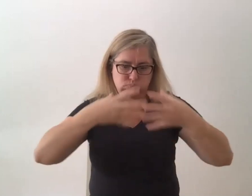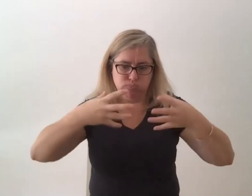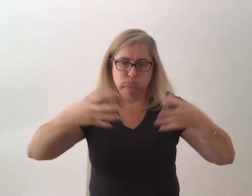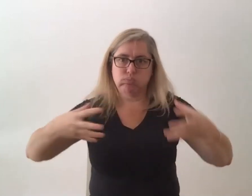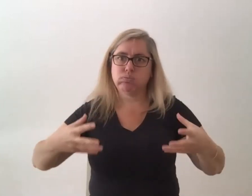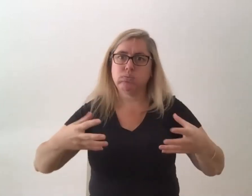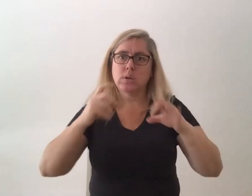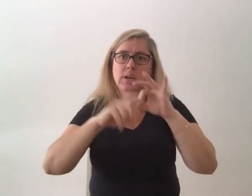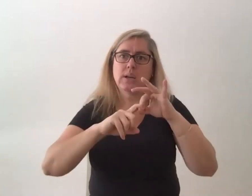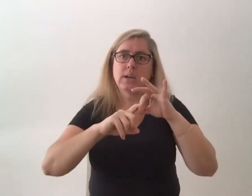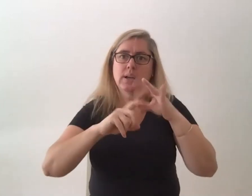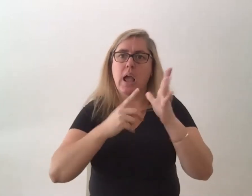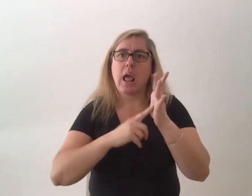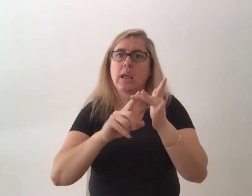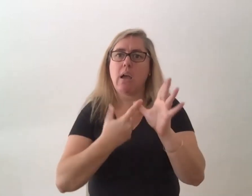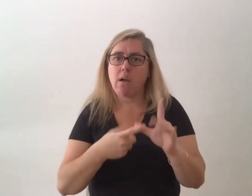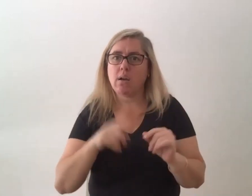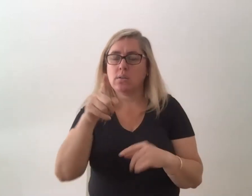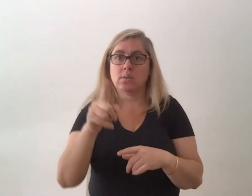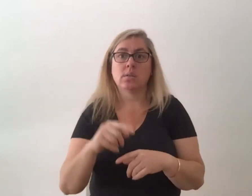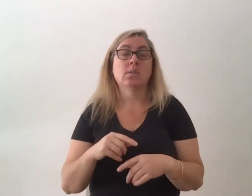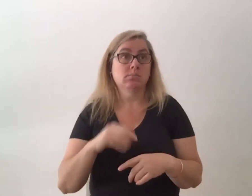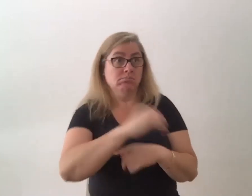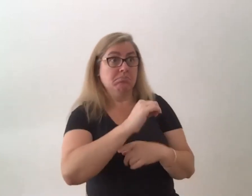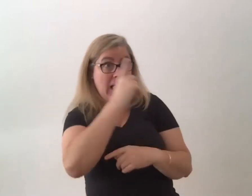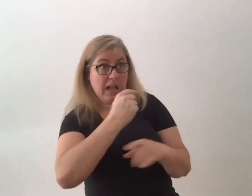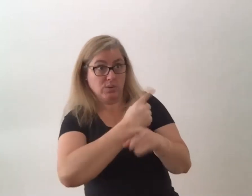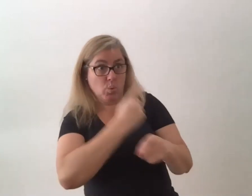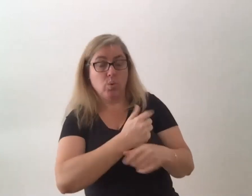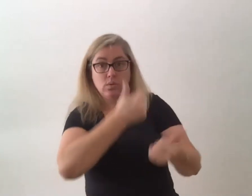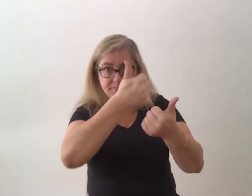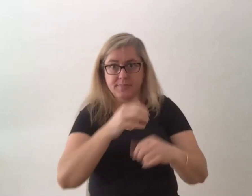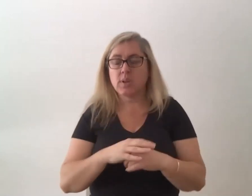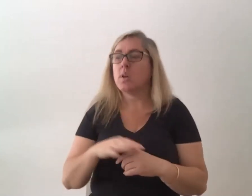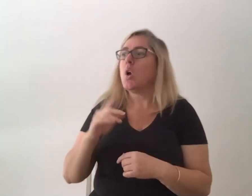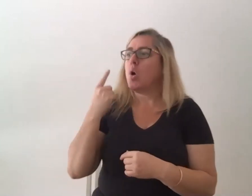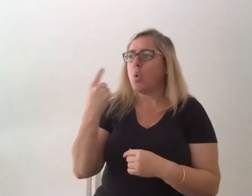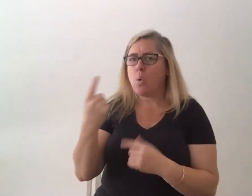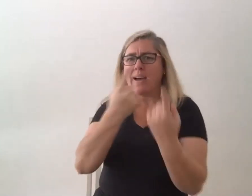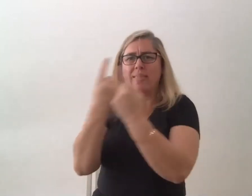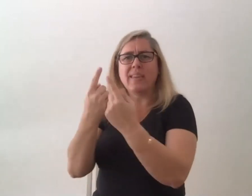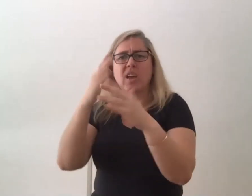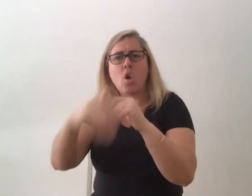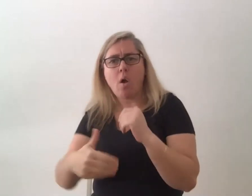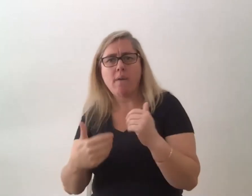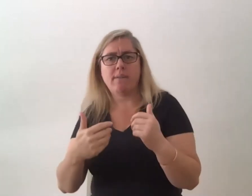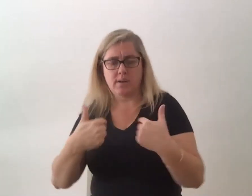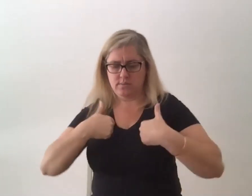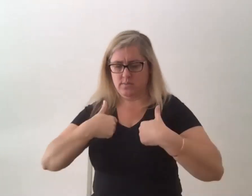yeah so we you know one thing about being an artist is is the amount of work that goes